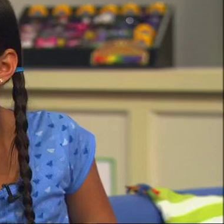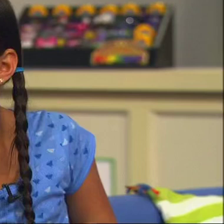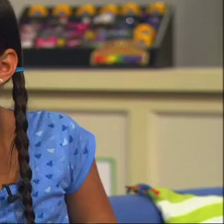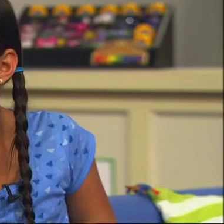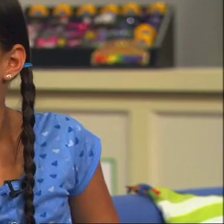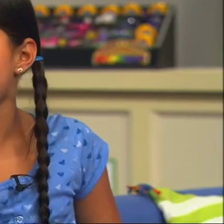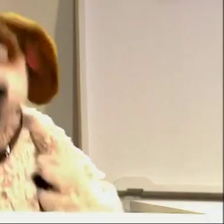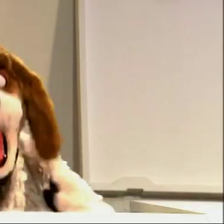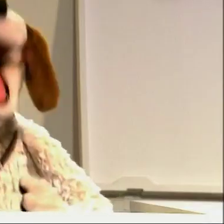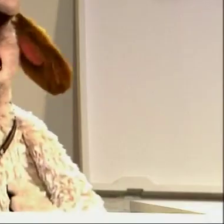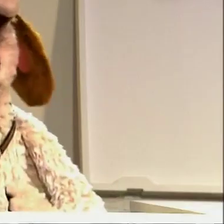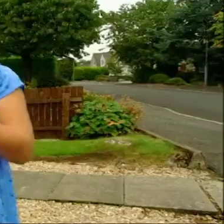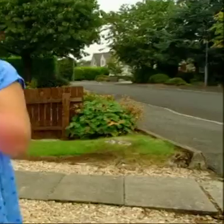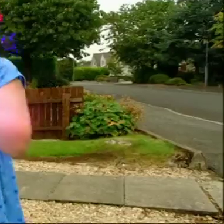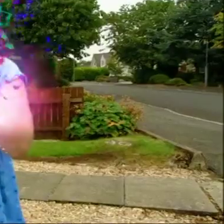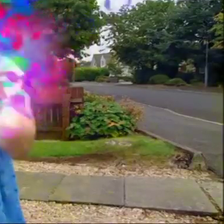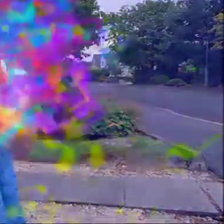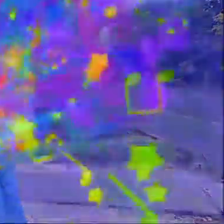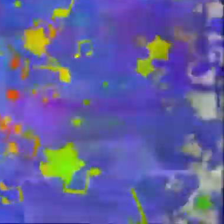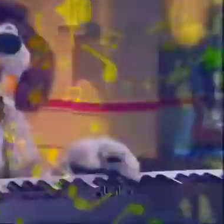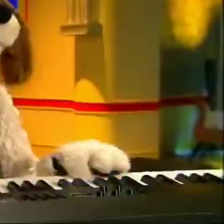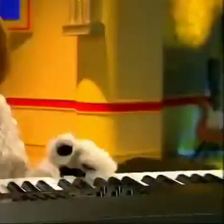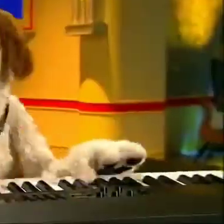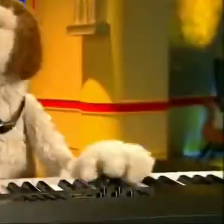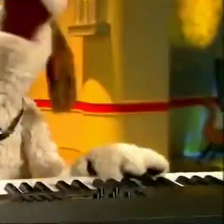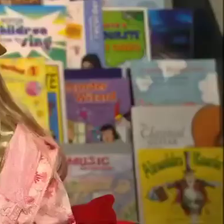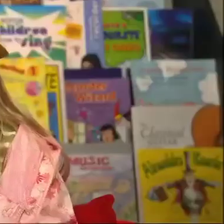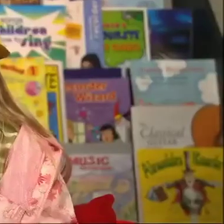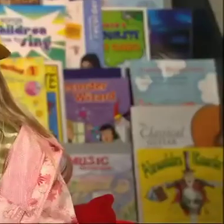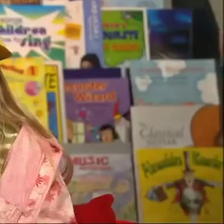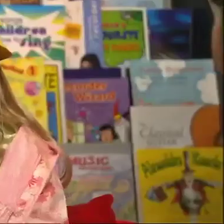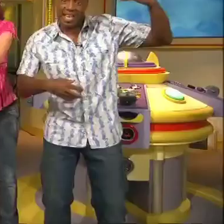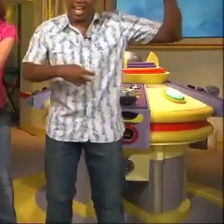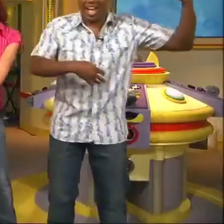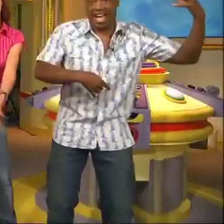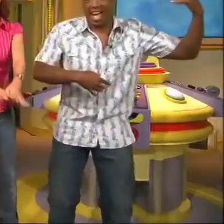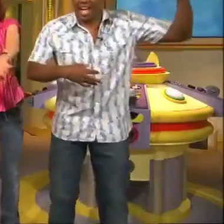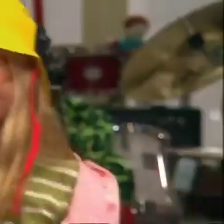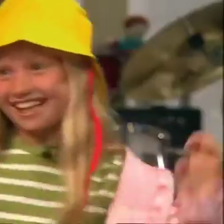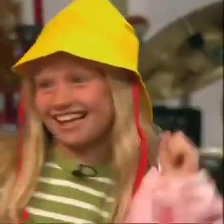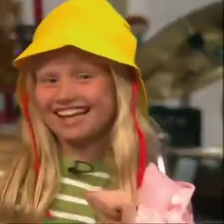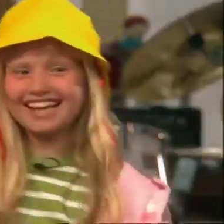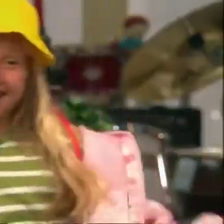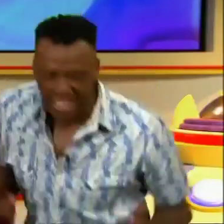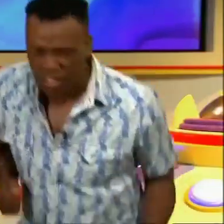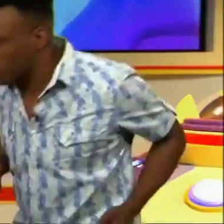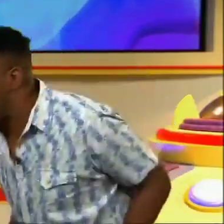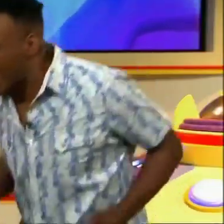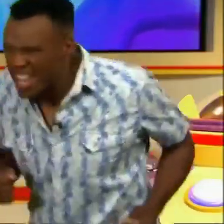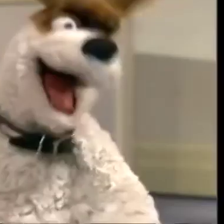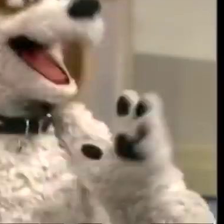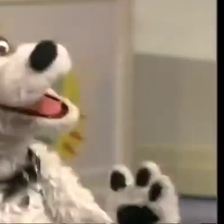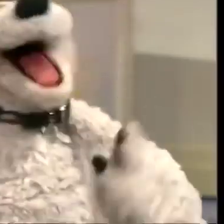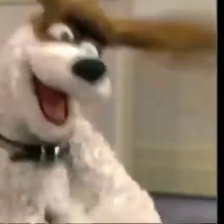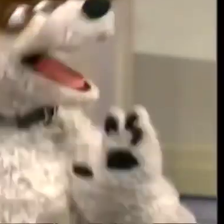Rock music! Create a musical sensation! Can you do a song I could dance to? Carrie and David's Pop Shop! I